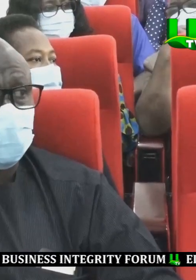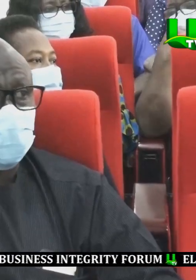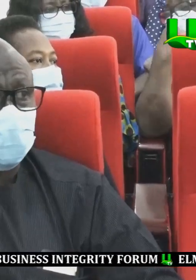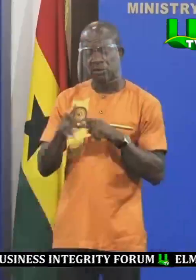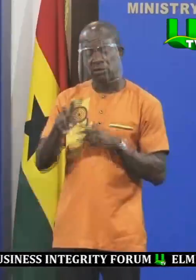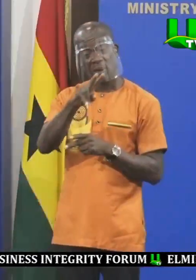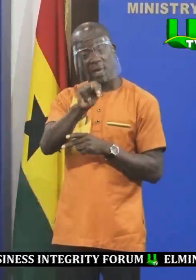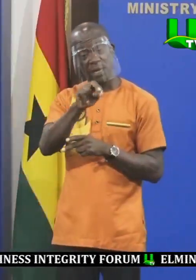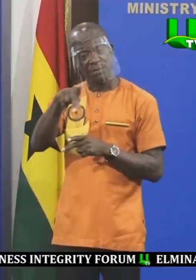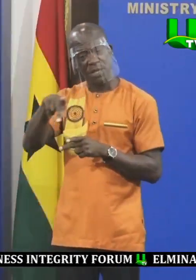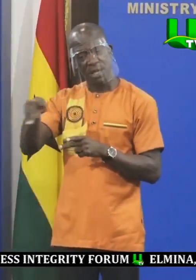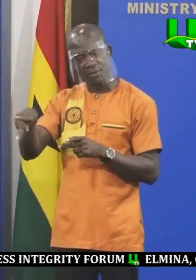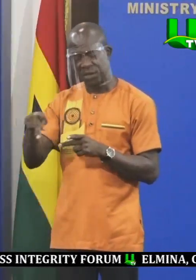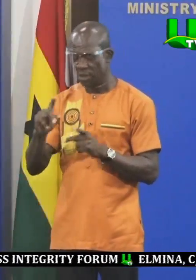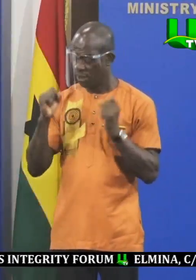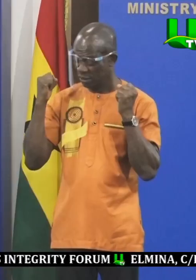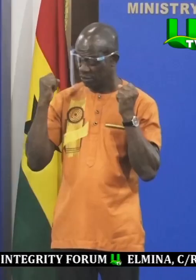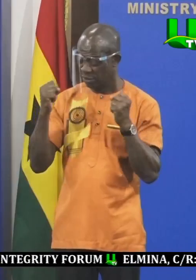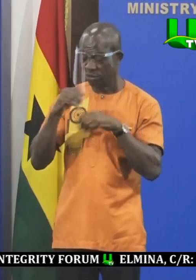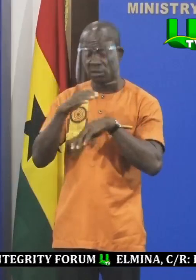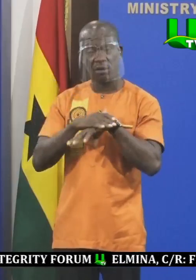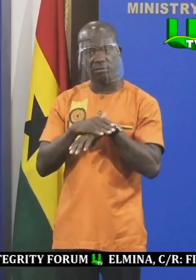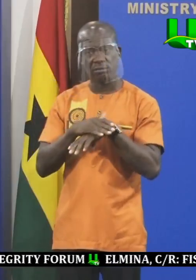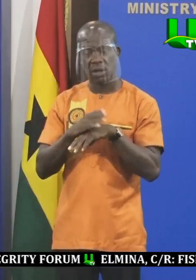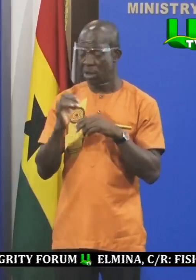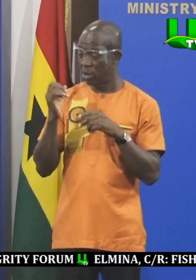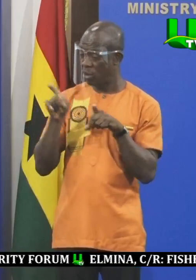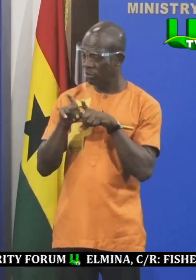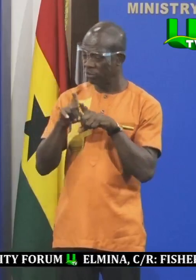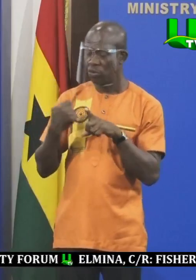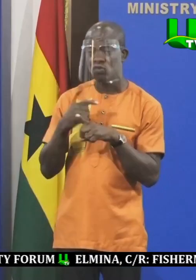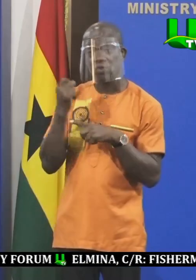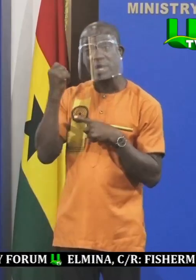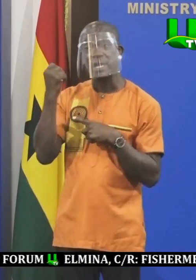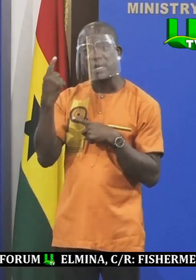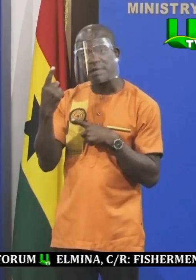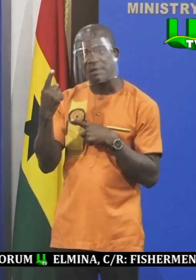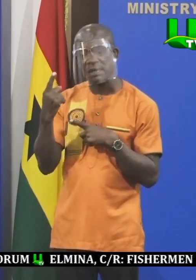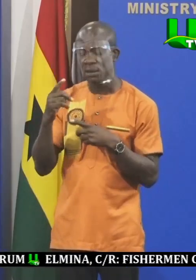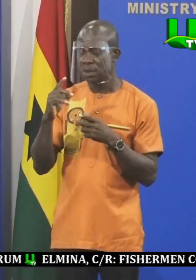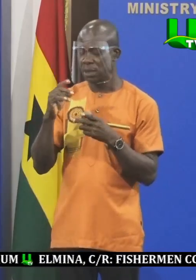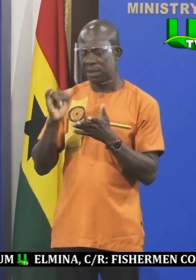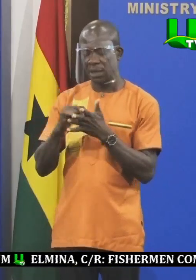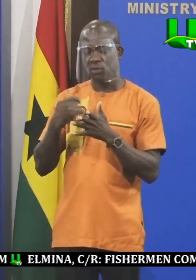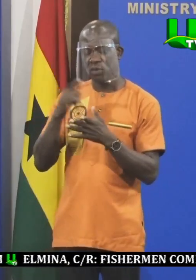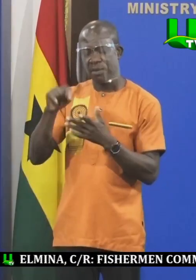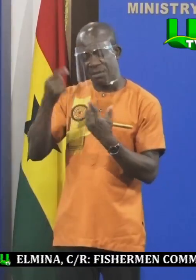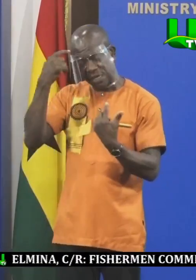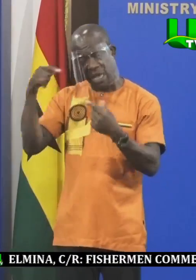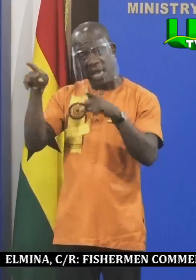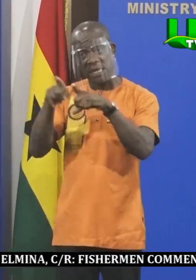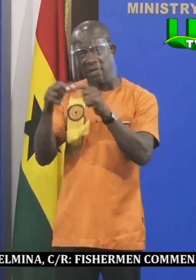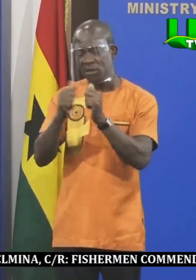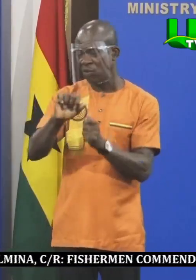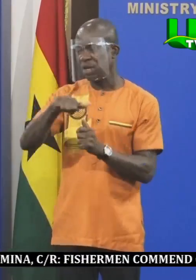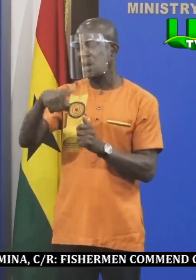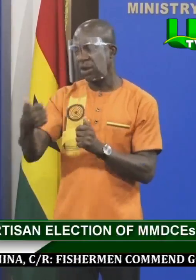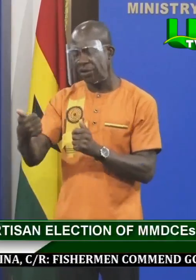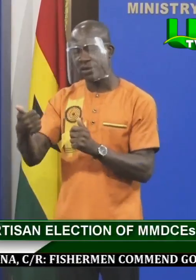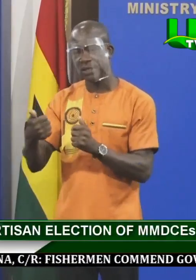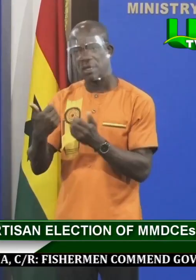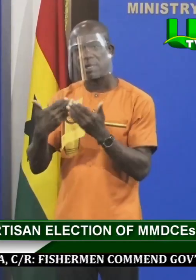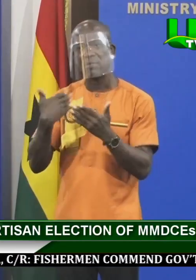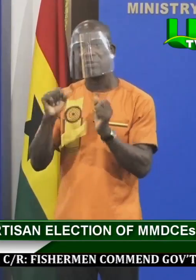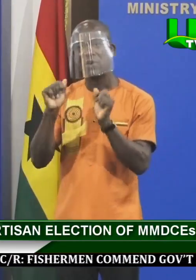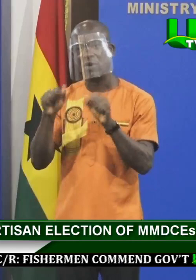committed to this process, but we also understand that we have to build a consensus before we can amend